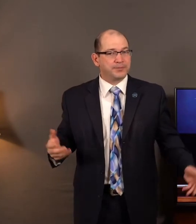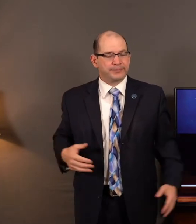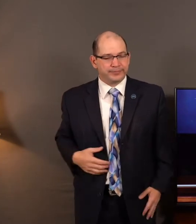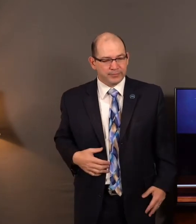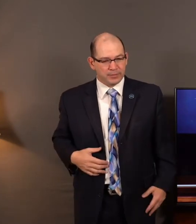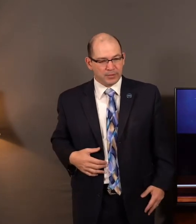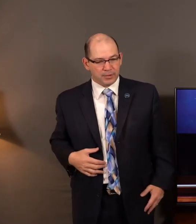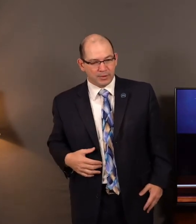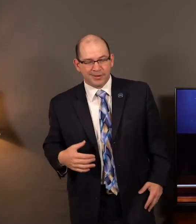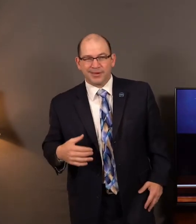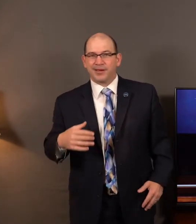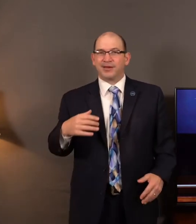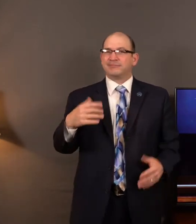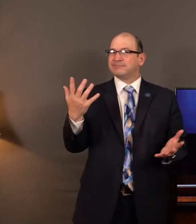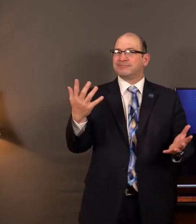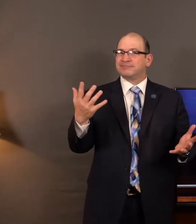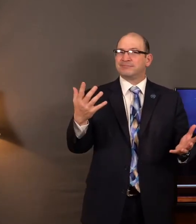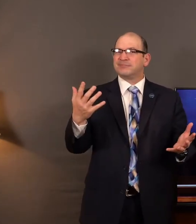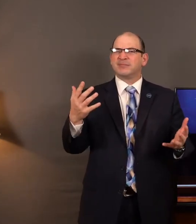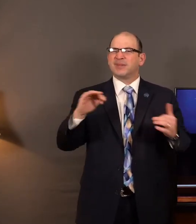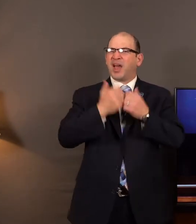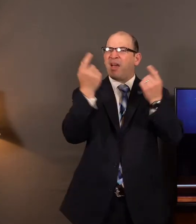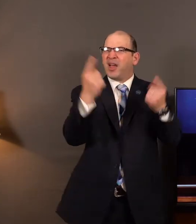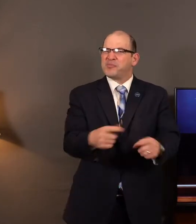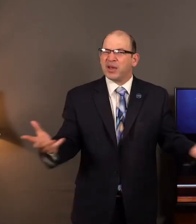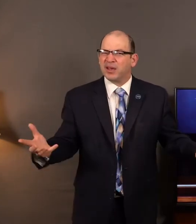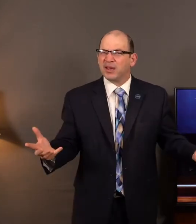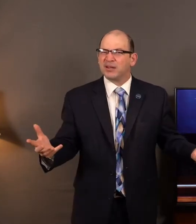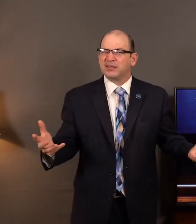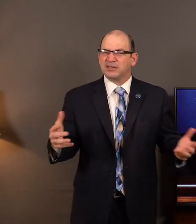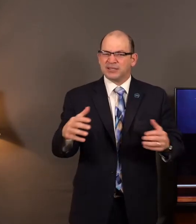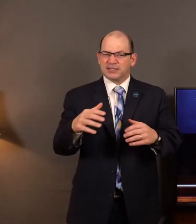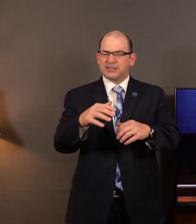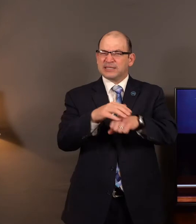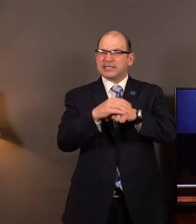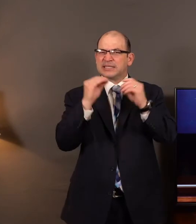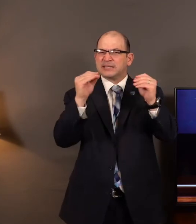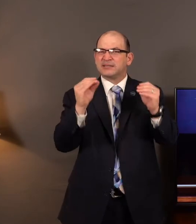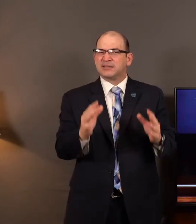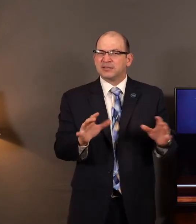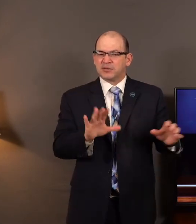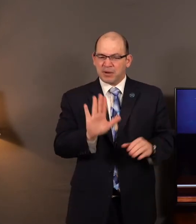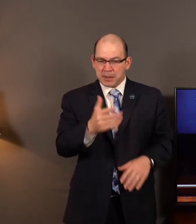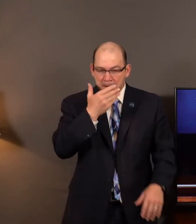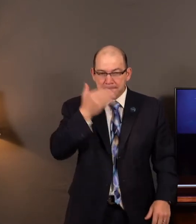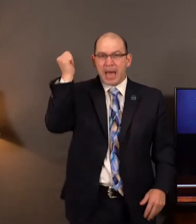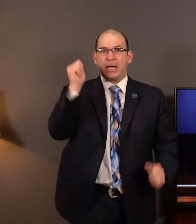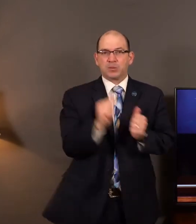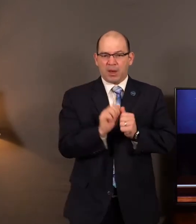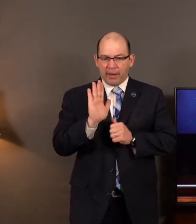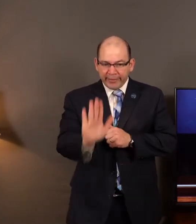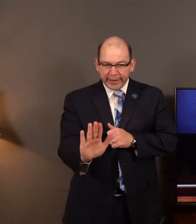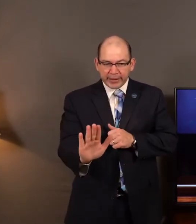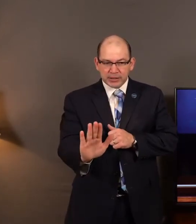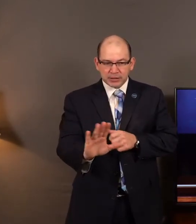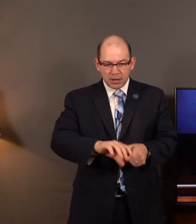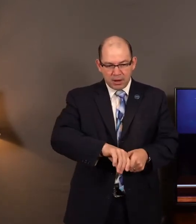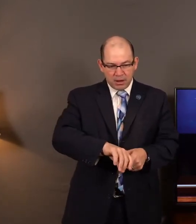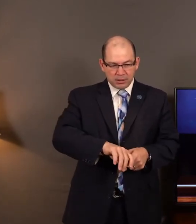English teacher in the state of Maine who did what he could with what he had, and it made a difference in